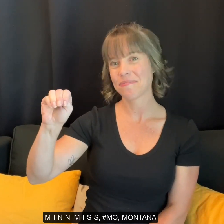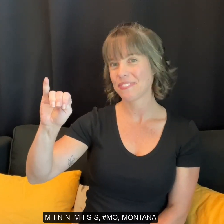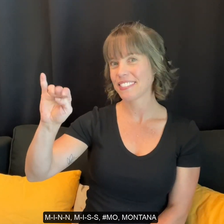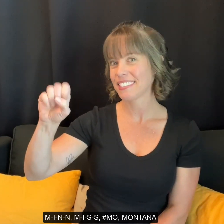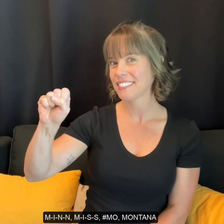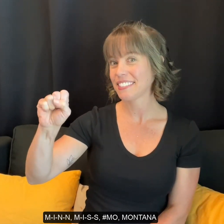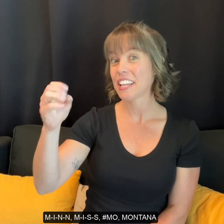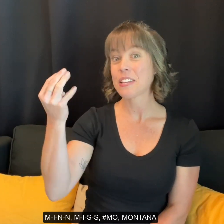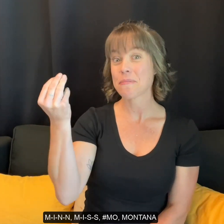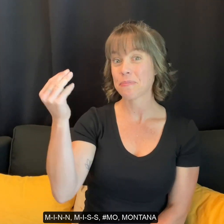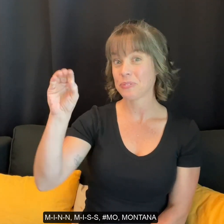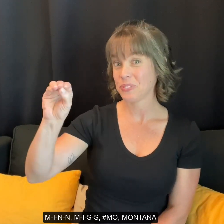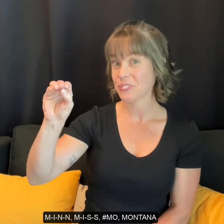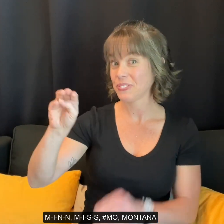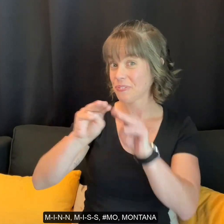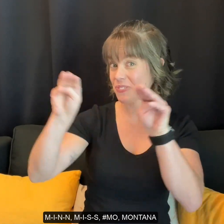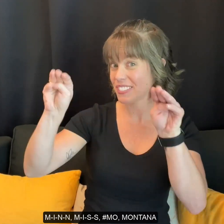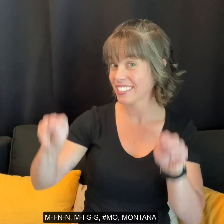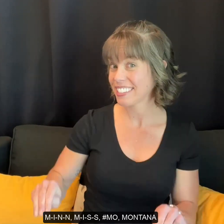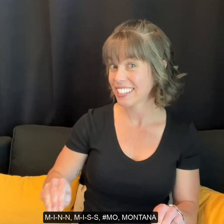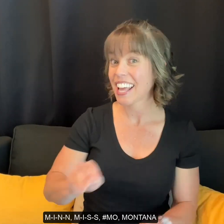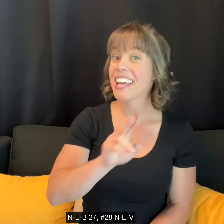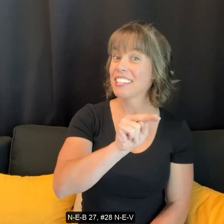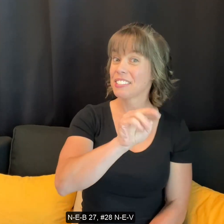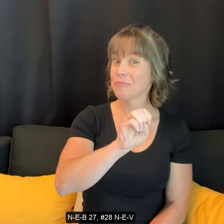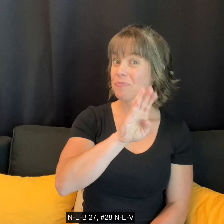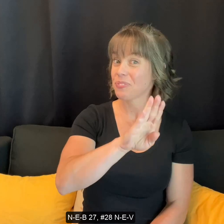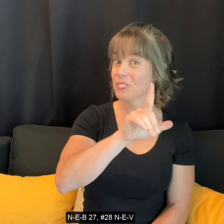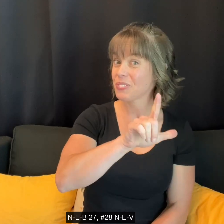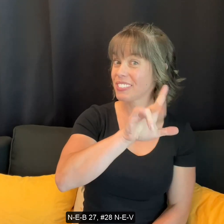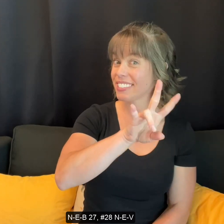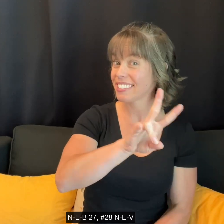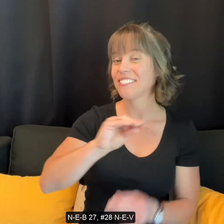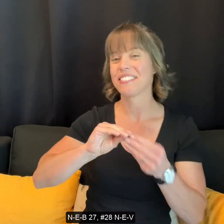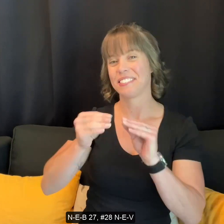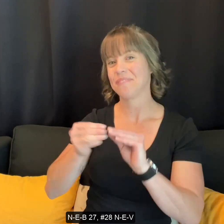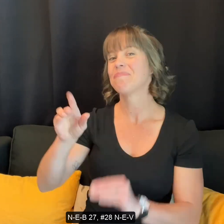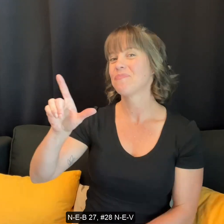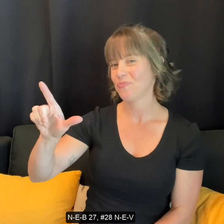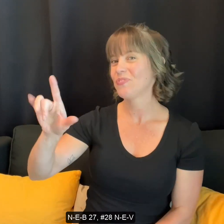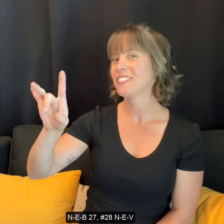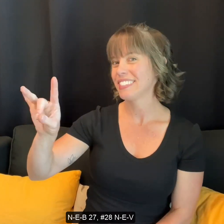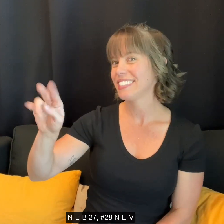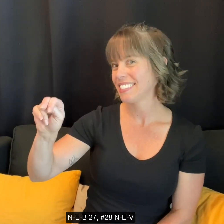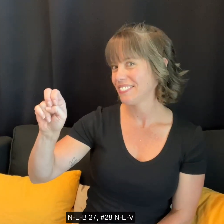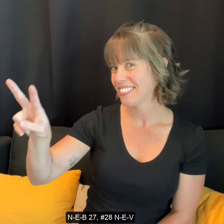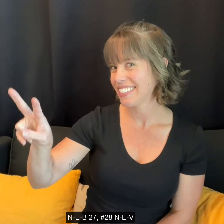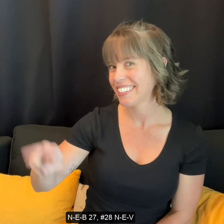Mississippi, Missouri, Ohio, Montana, Nebraska, 27, 12, 8, Ohio.